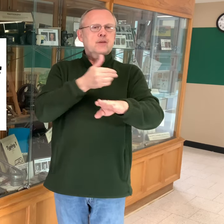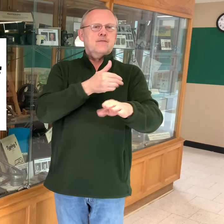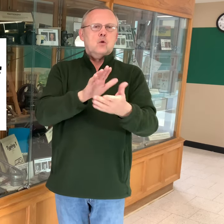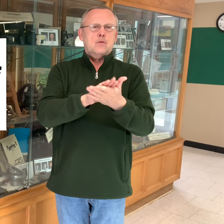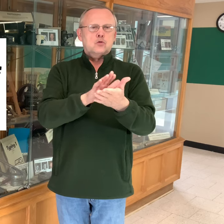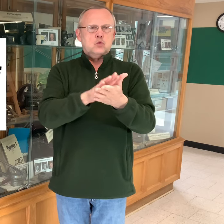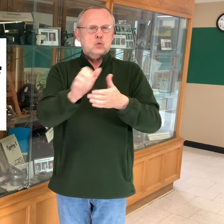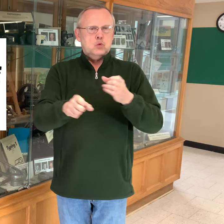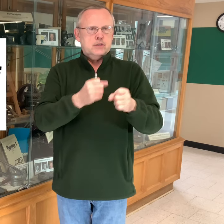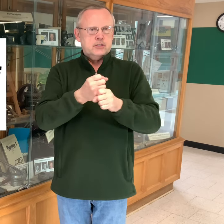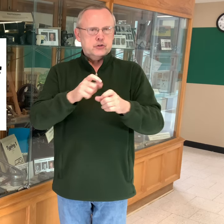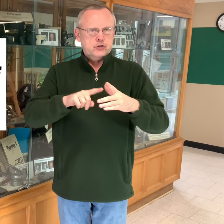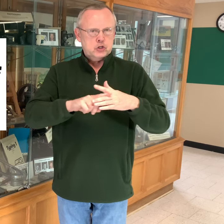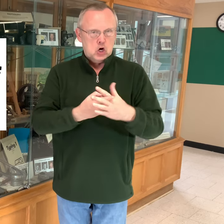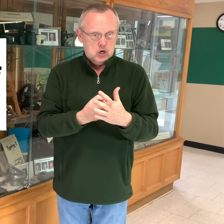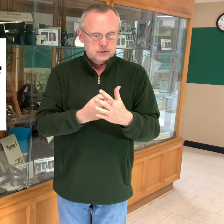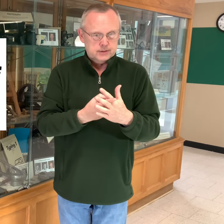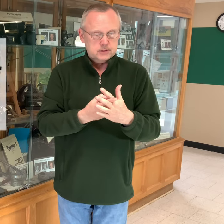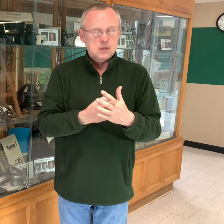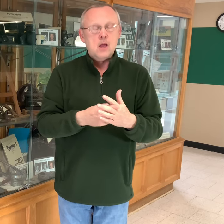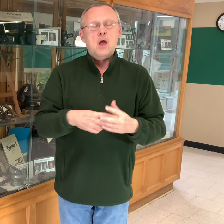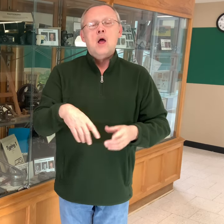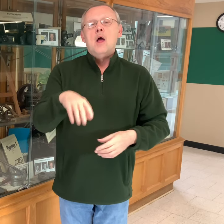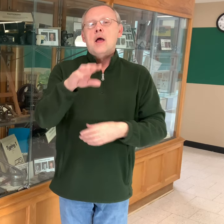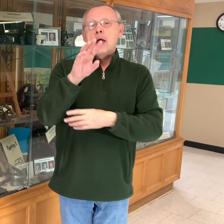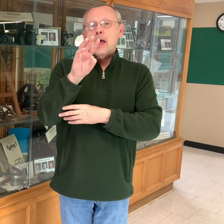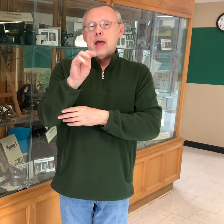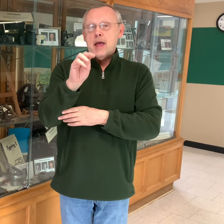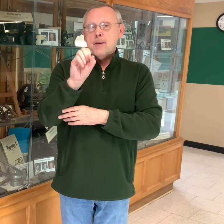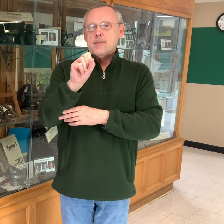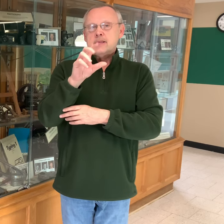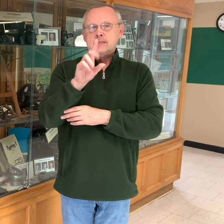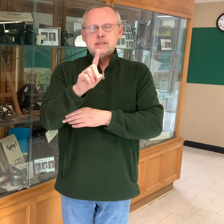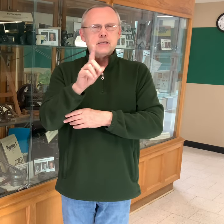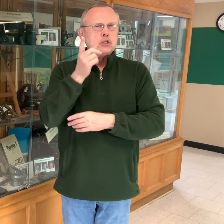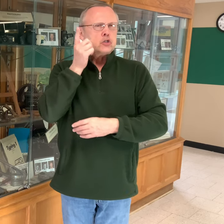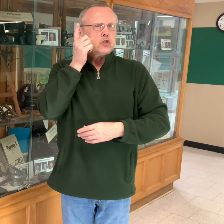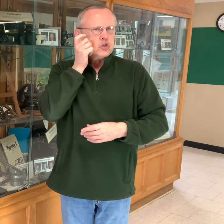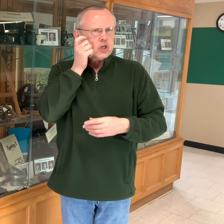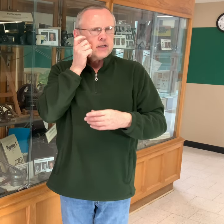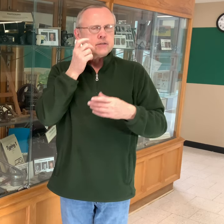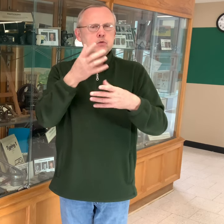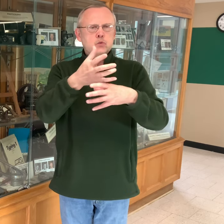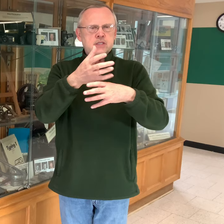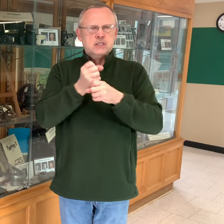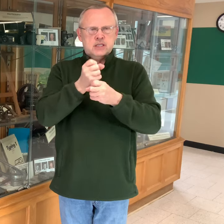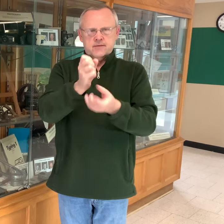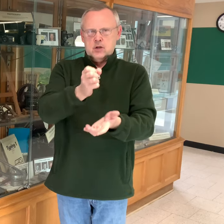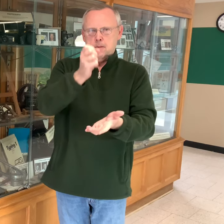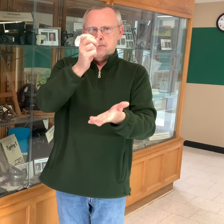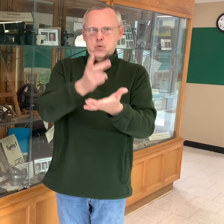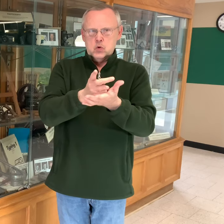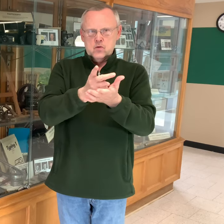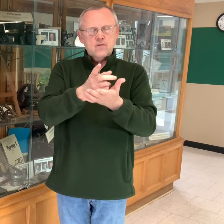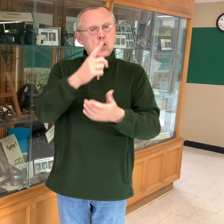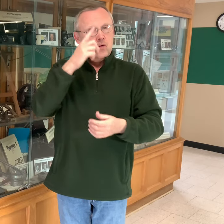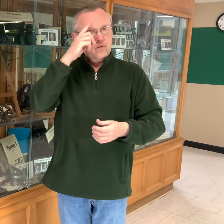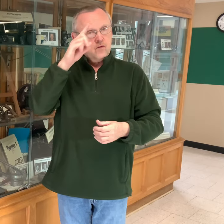able to fill all available positions before school starts. MSD recently received approval